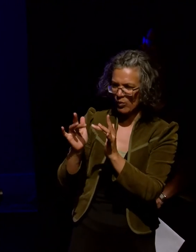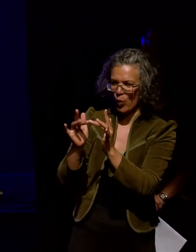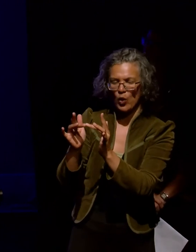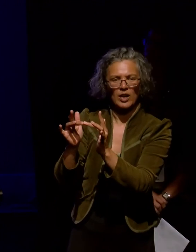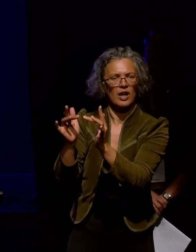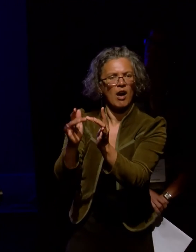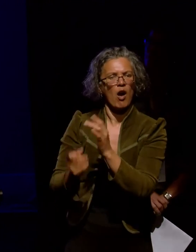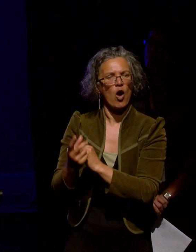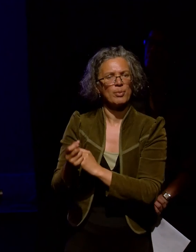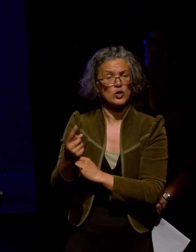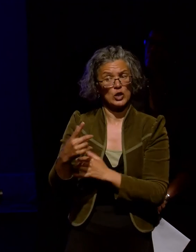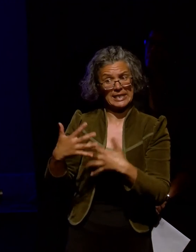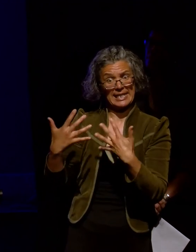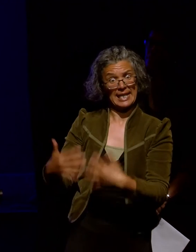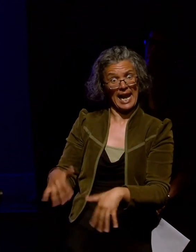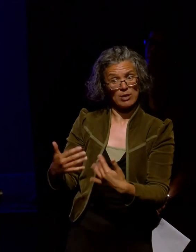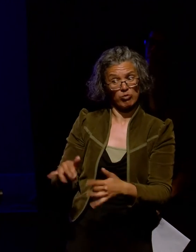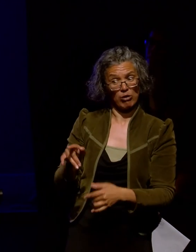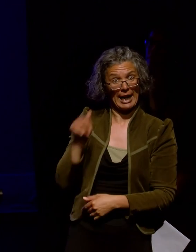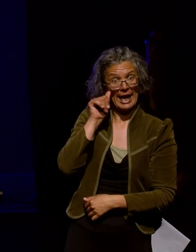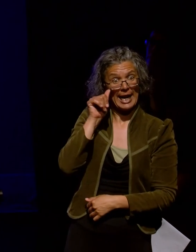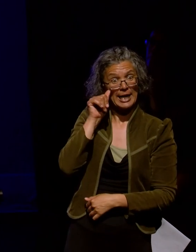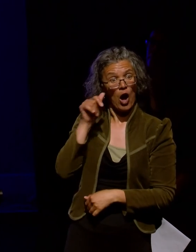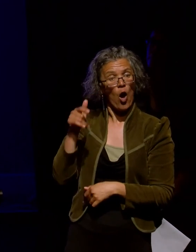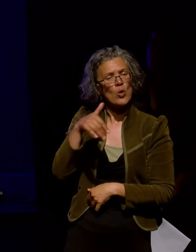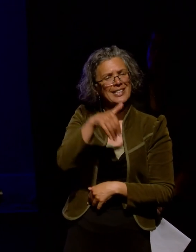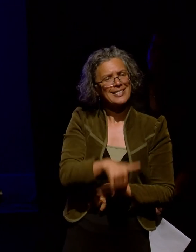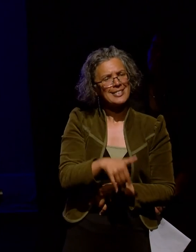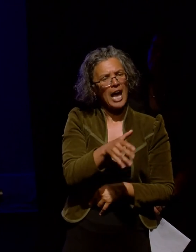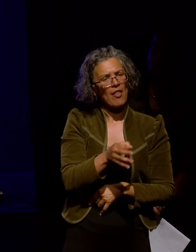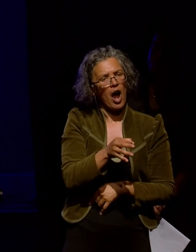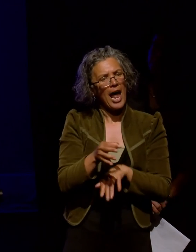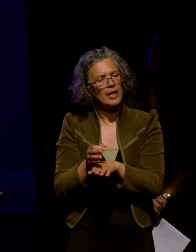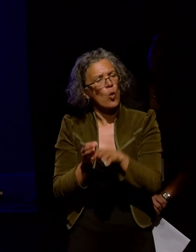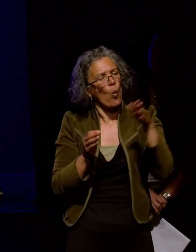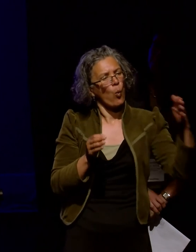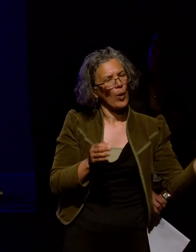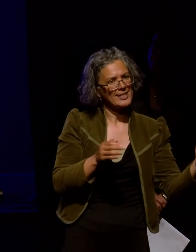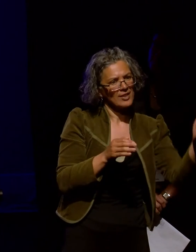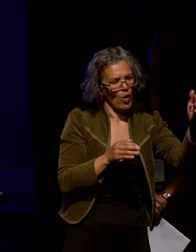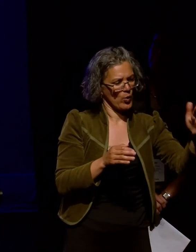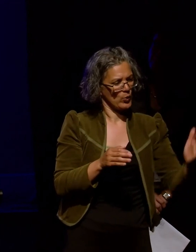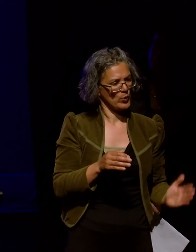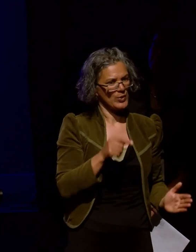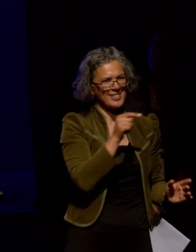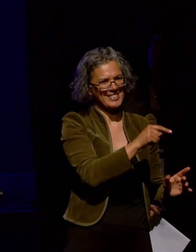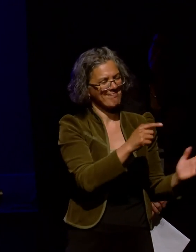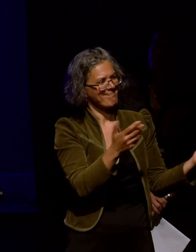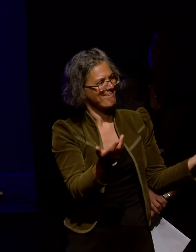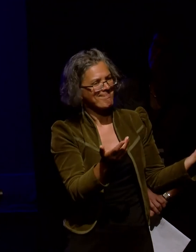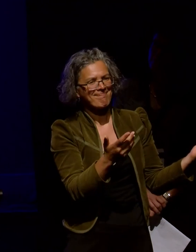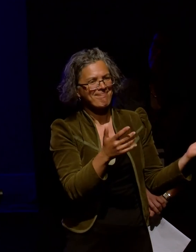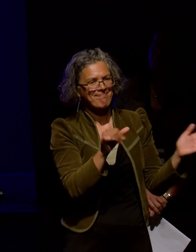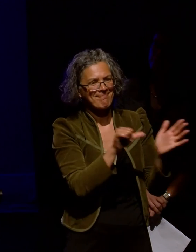reached. We in Canterbury know that the west coast of the South Island is one of those. We're delighted when small clubs,